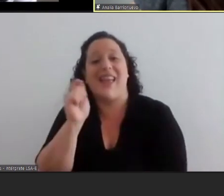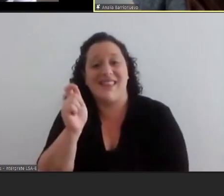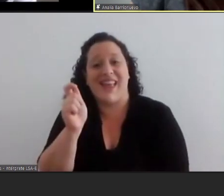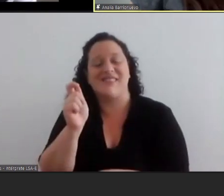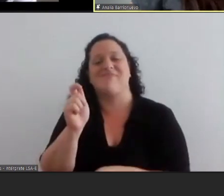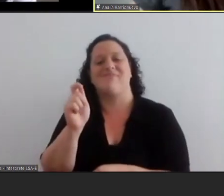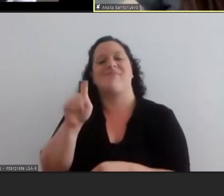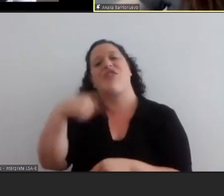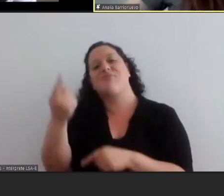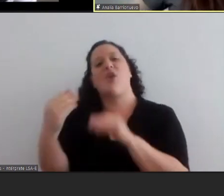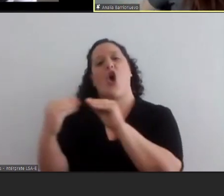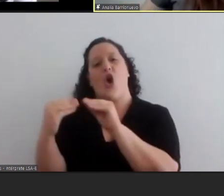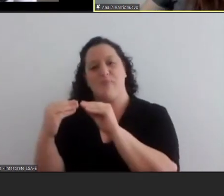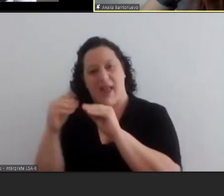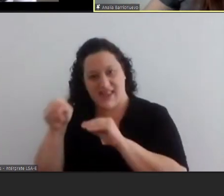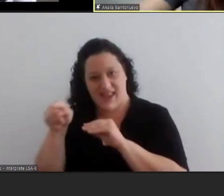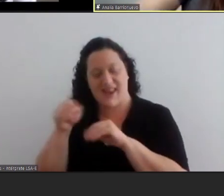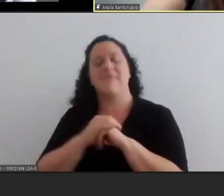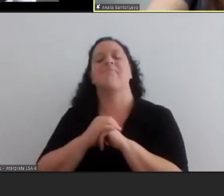our next colleague